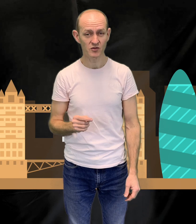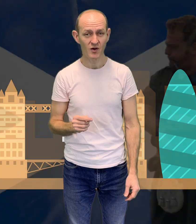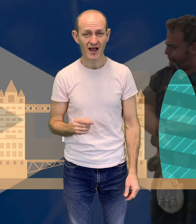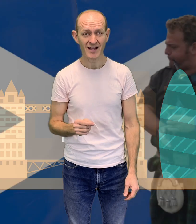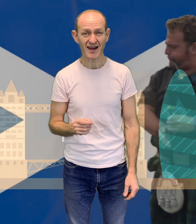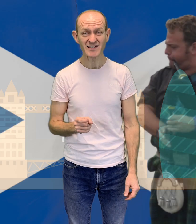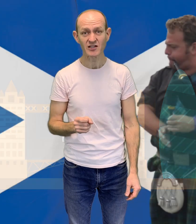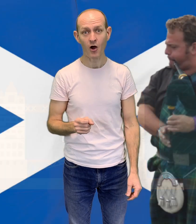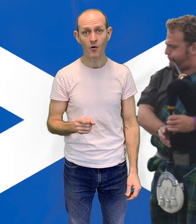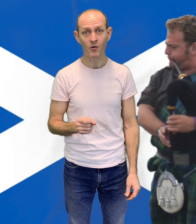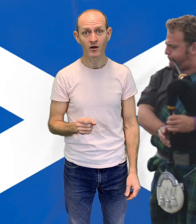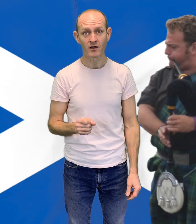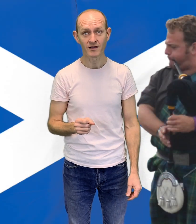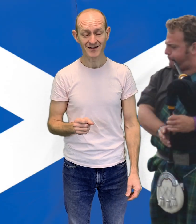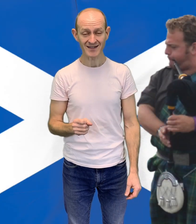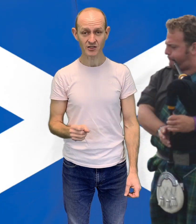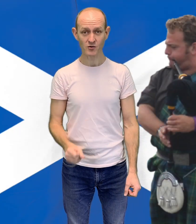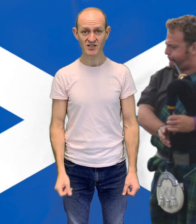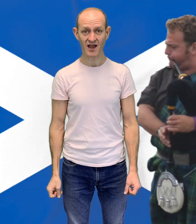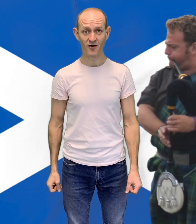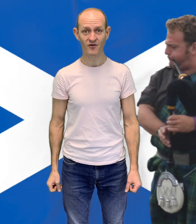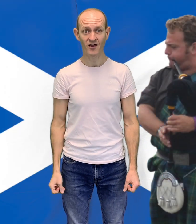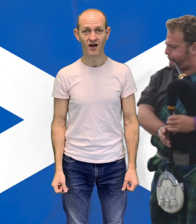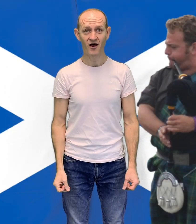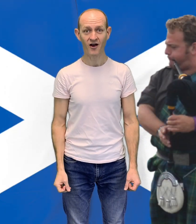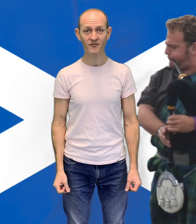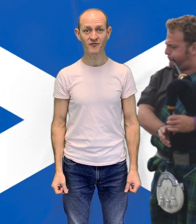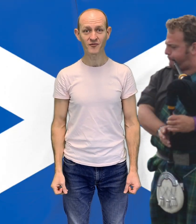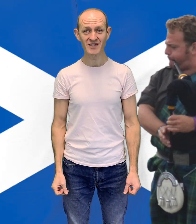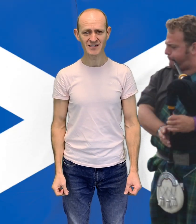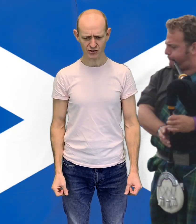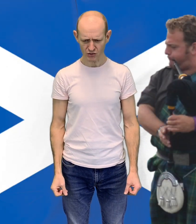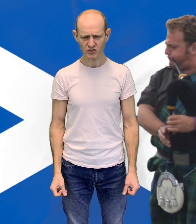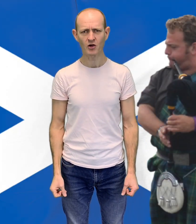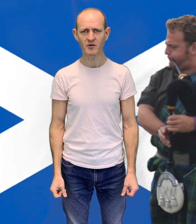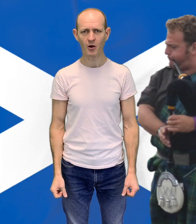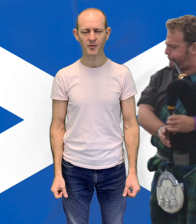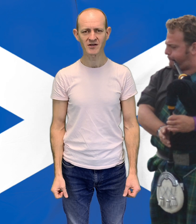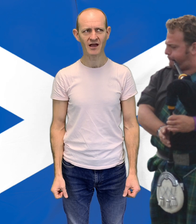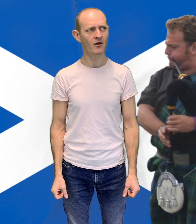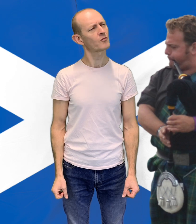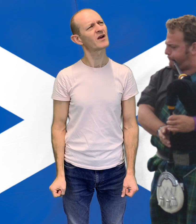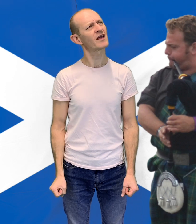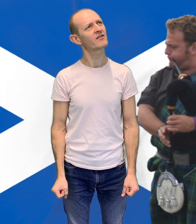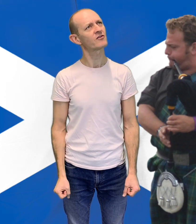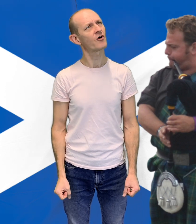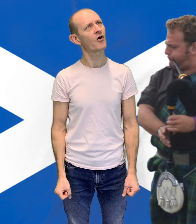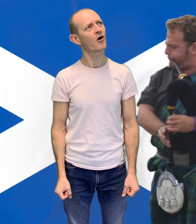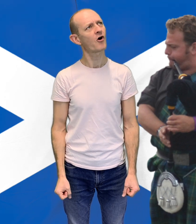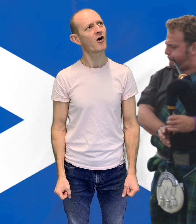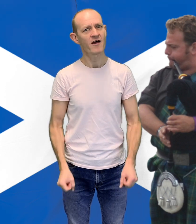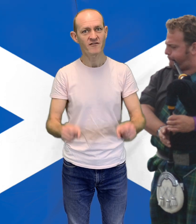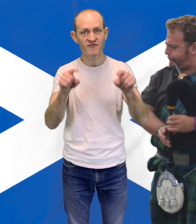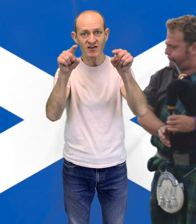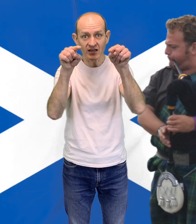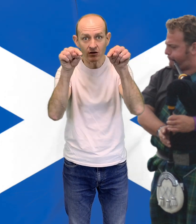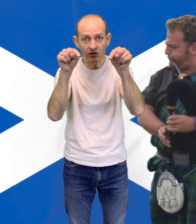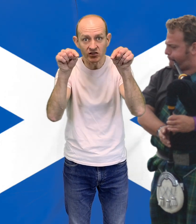Glasgow, Glasgow town. Off we, can you show me up and down with your fingers?